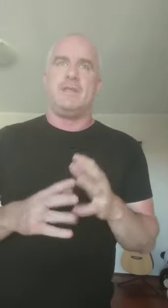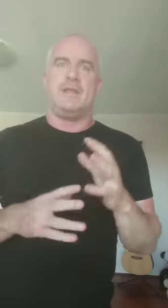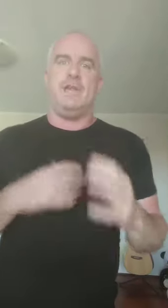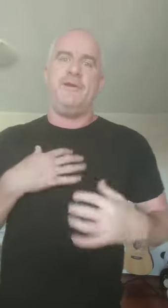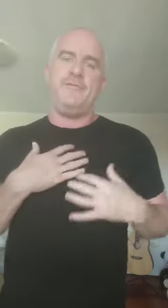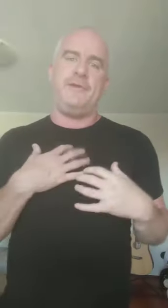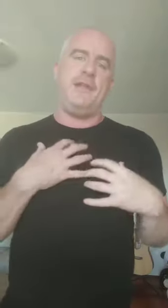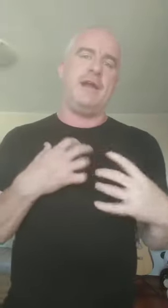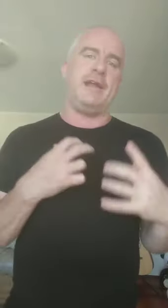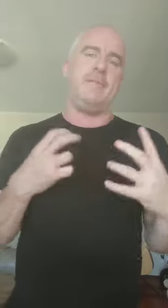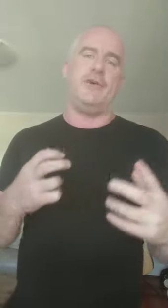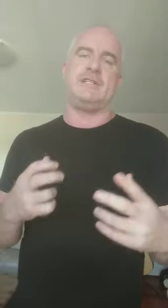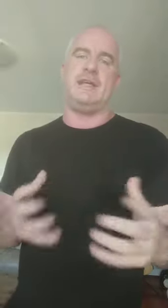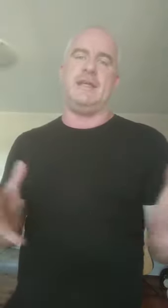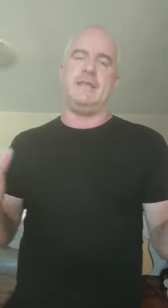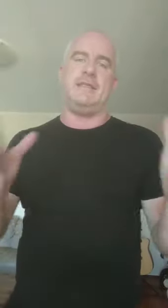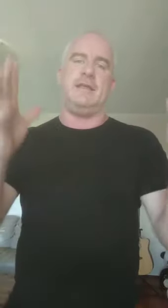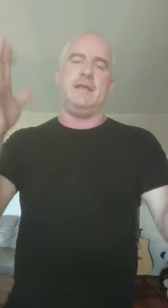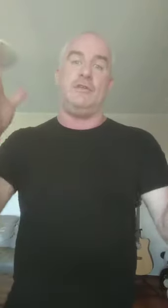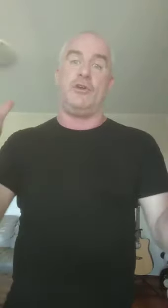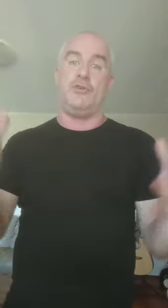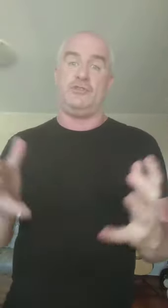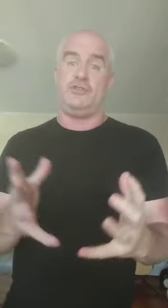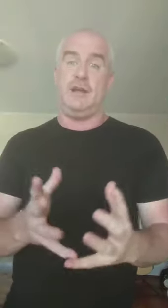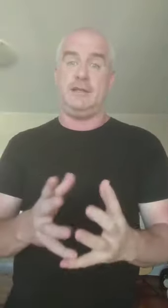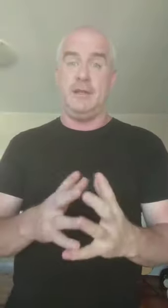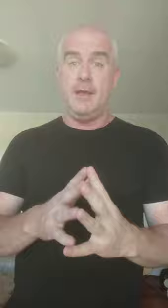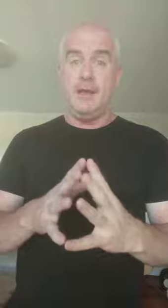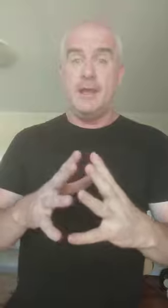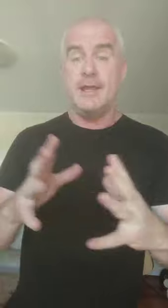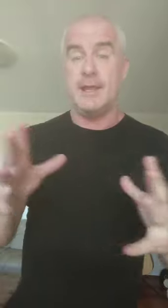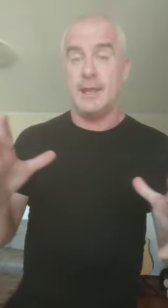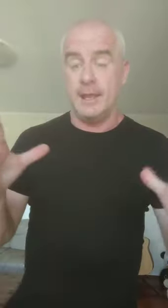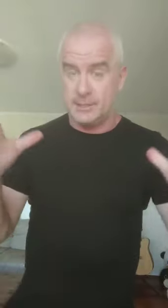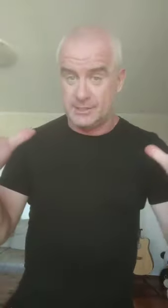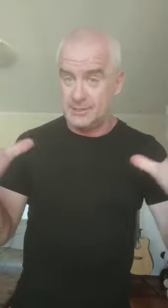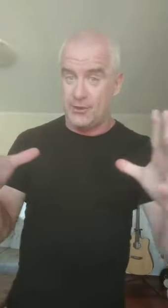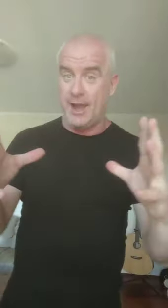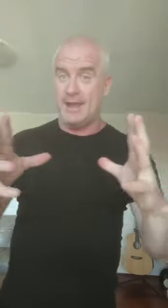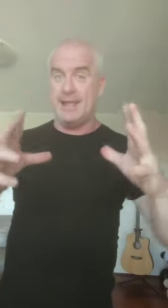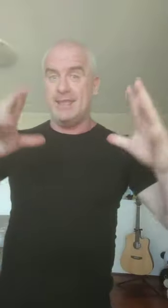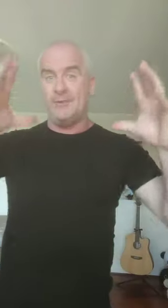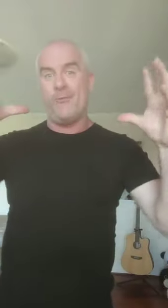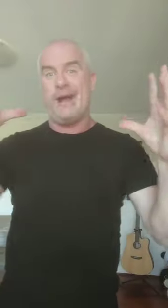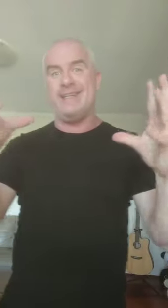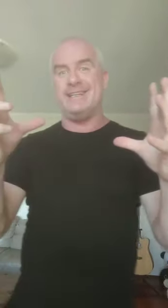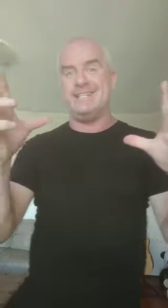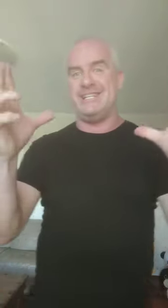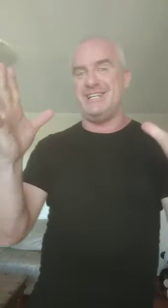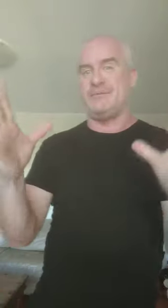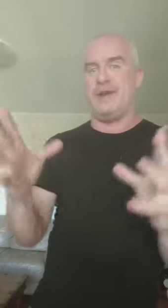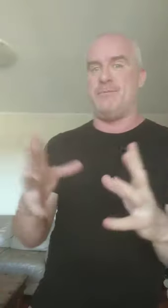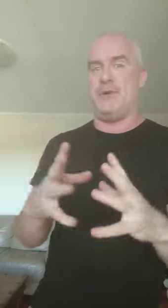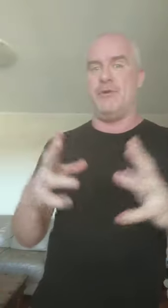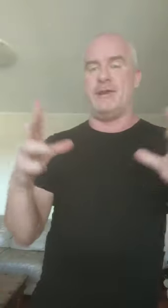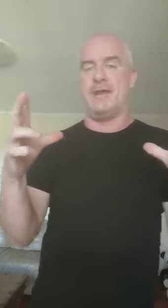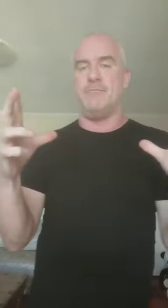if I feel like an imposter in the construct, in society, in the way that shit's been built and